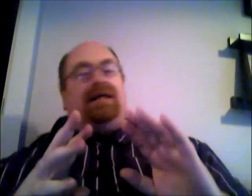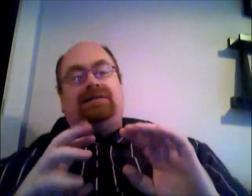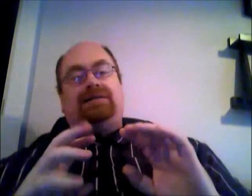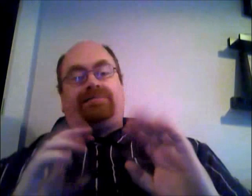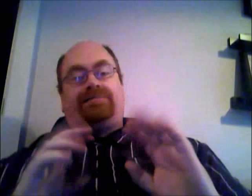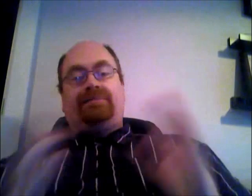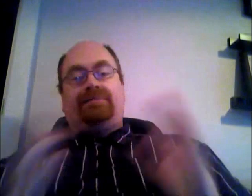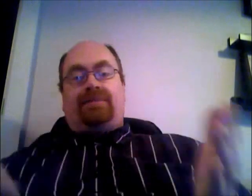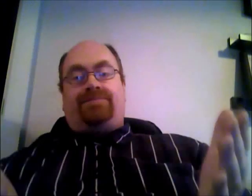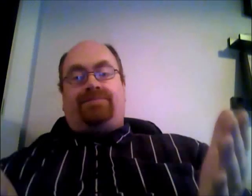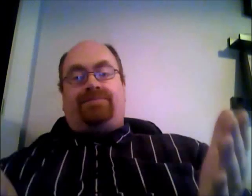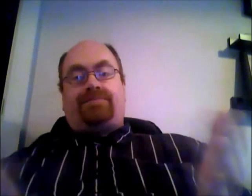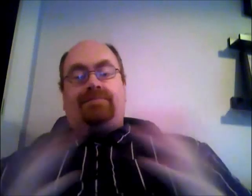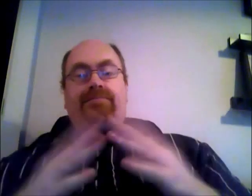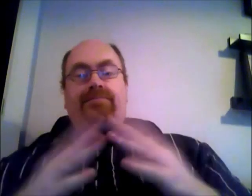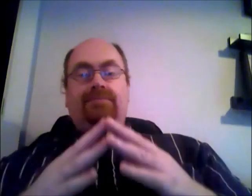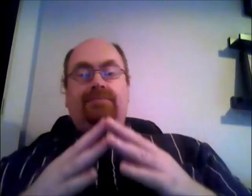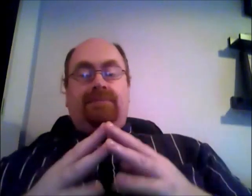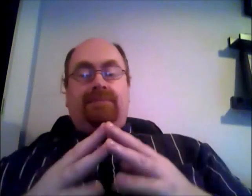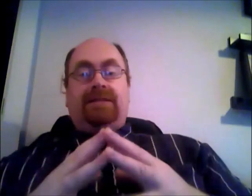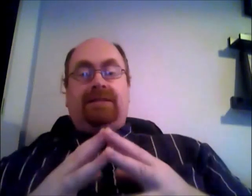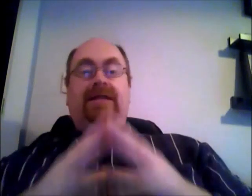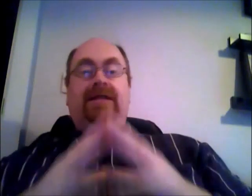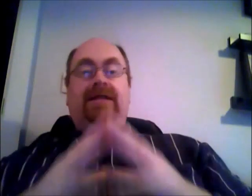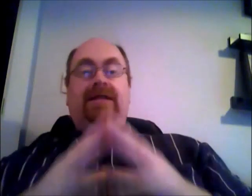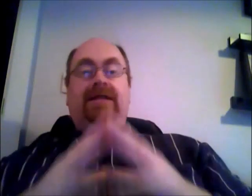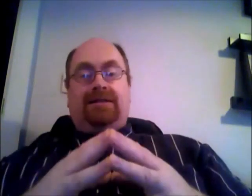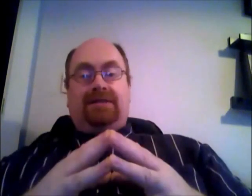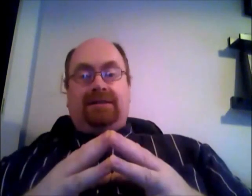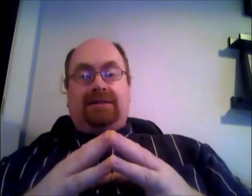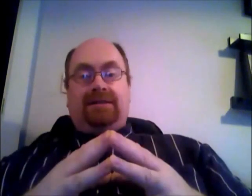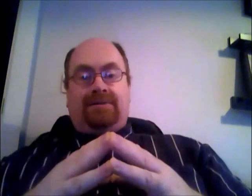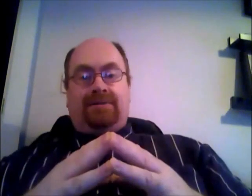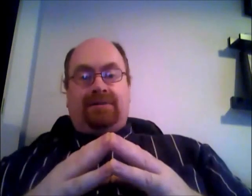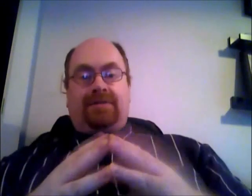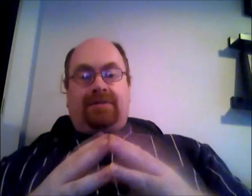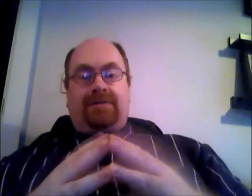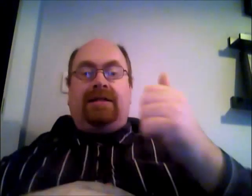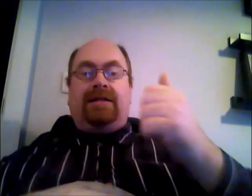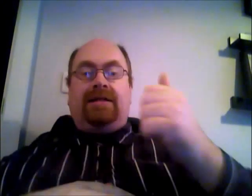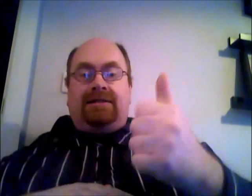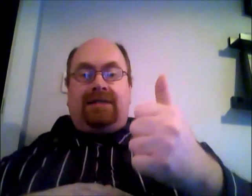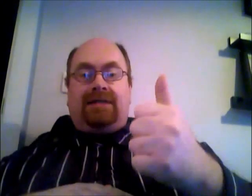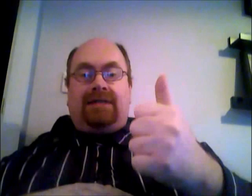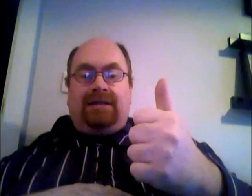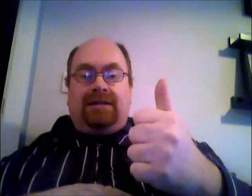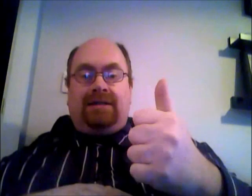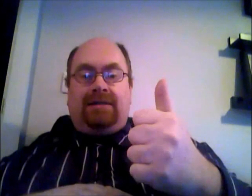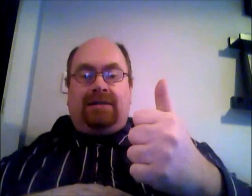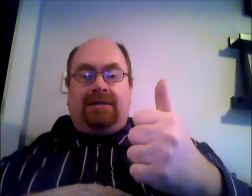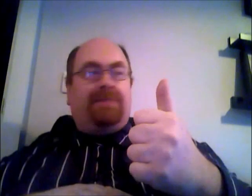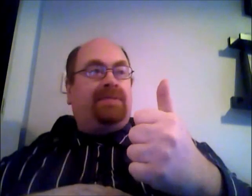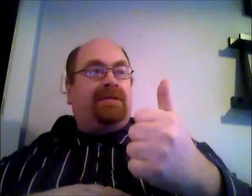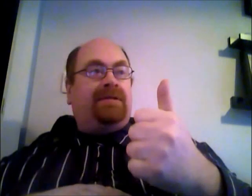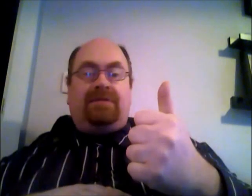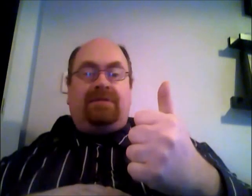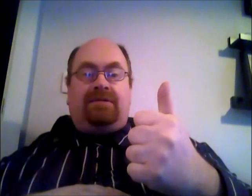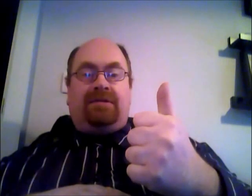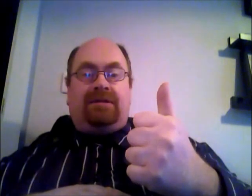so basically i'm in largely support to us yes i think the people involved